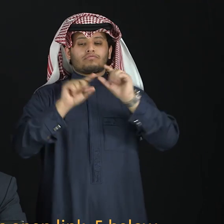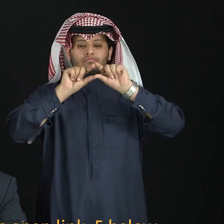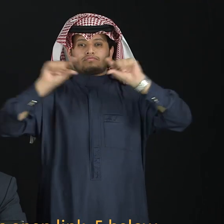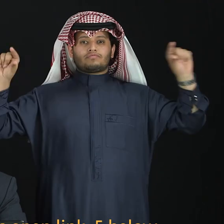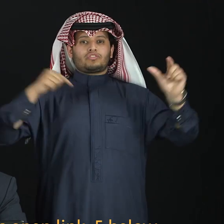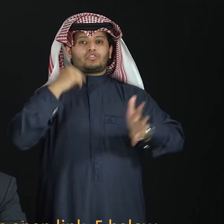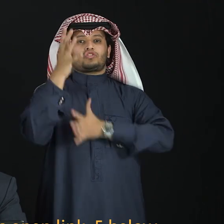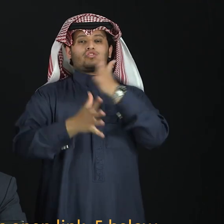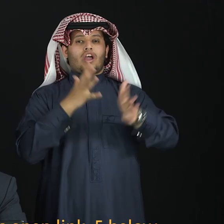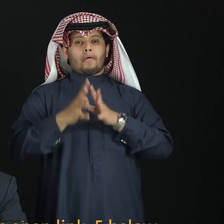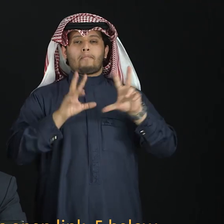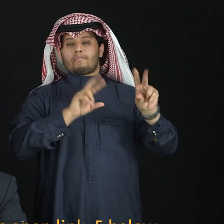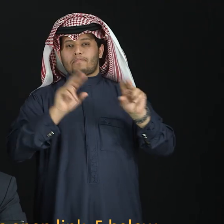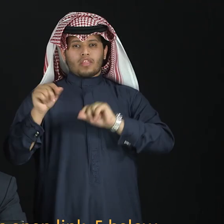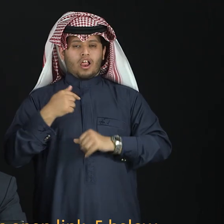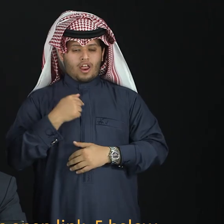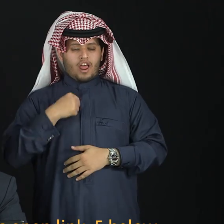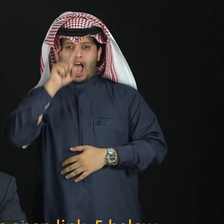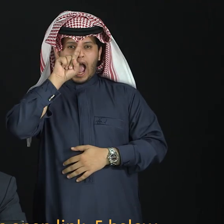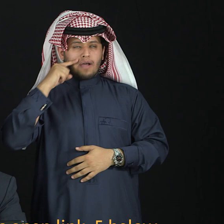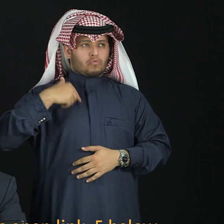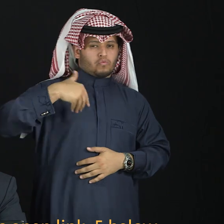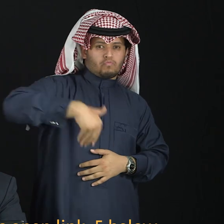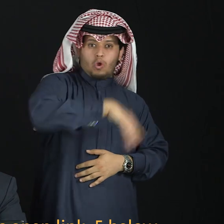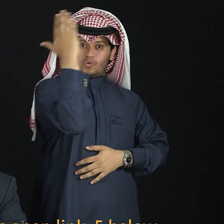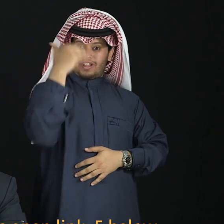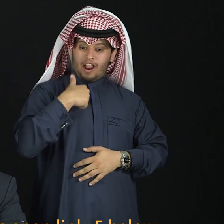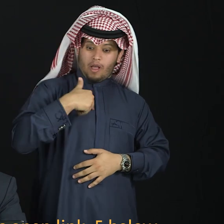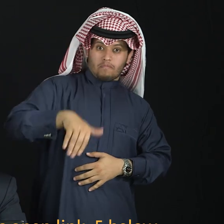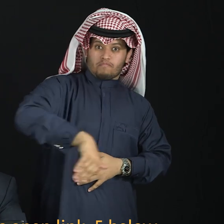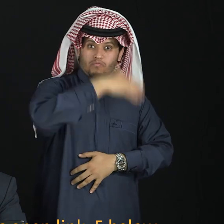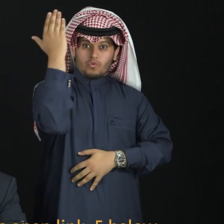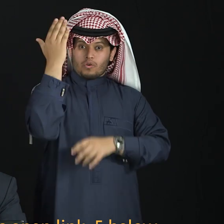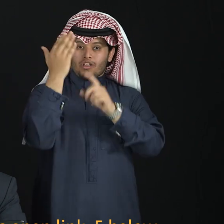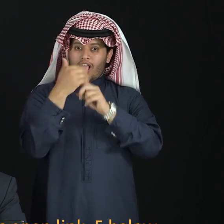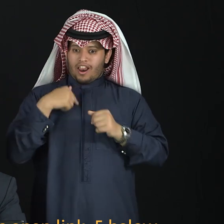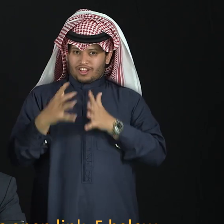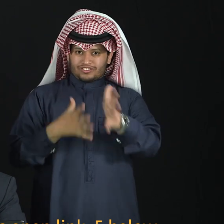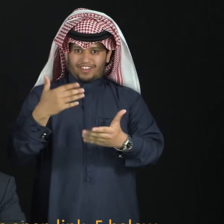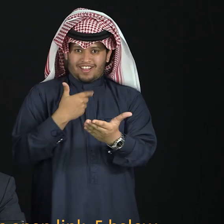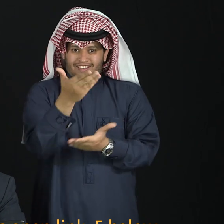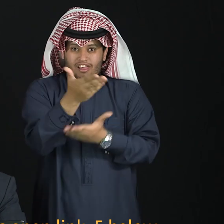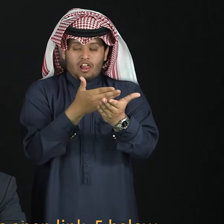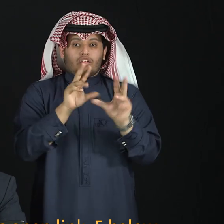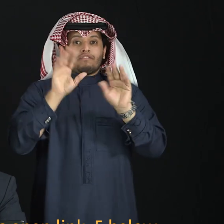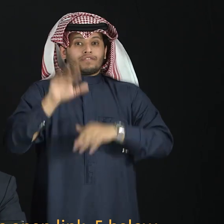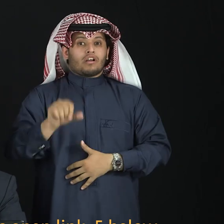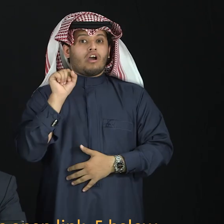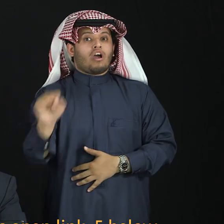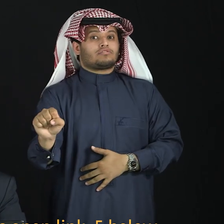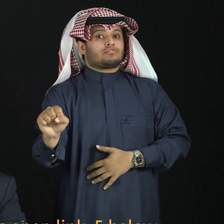ASL sentence structure. Of course, unlike the English language in terms of adjective and object,